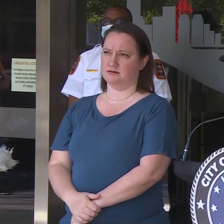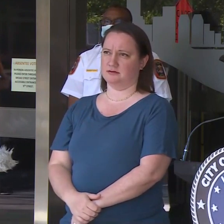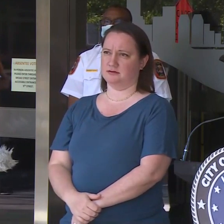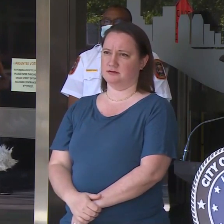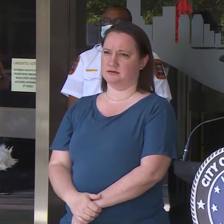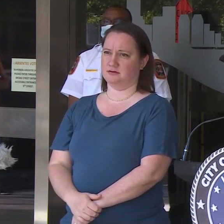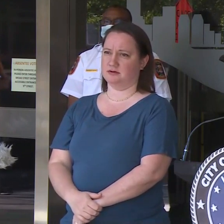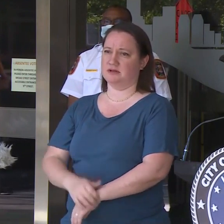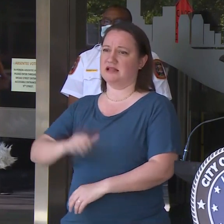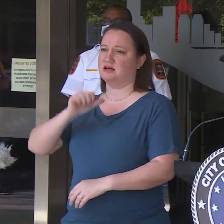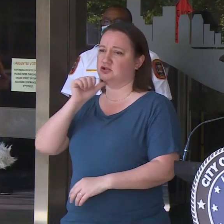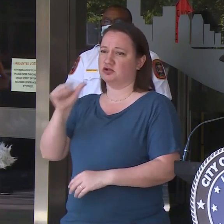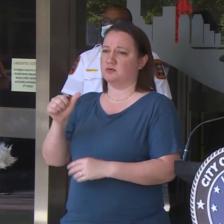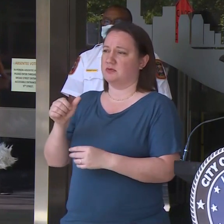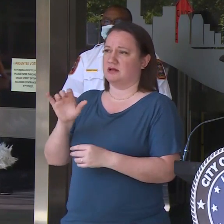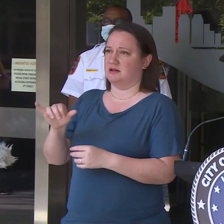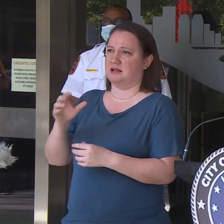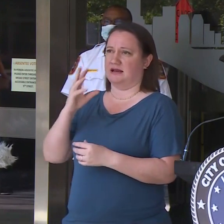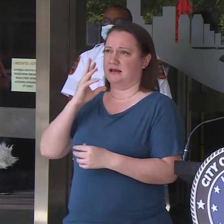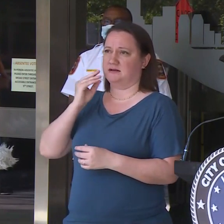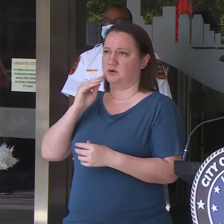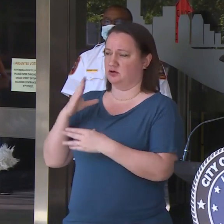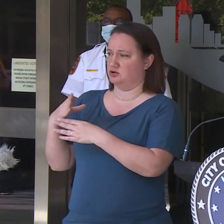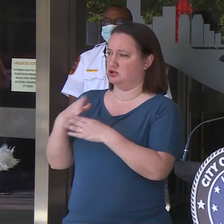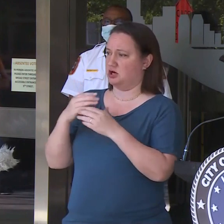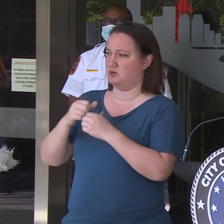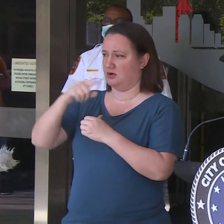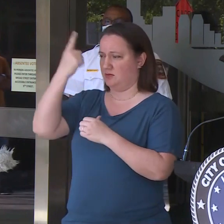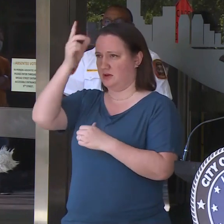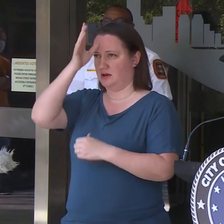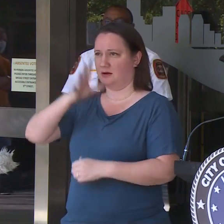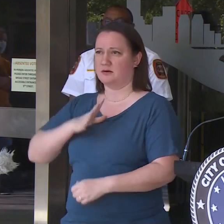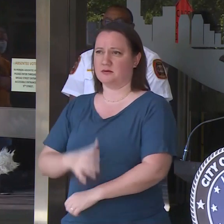That should not be the experience shared amongst black men.